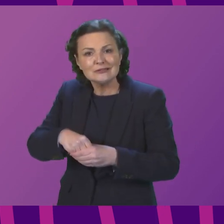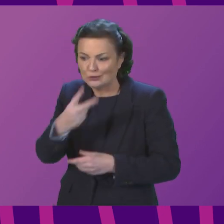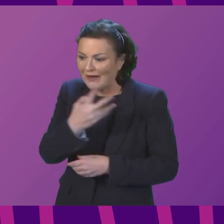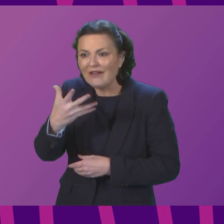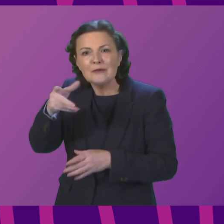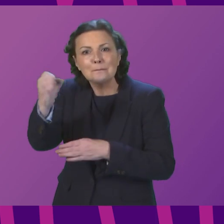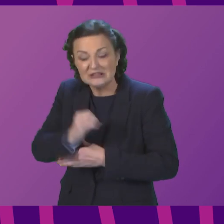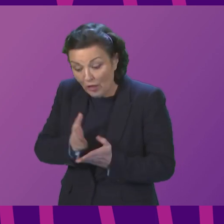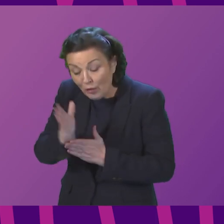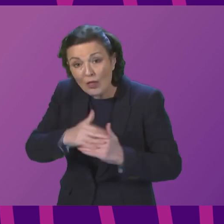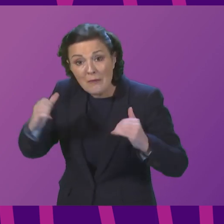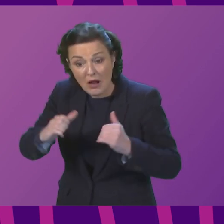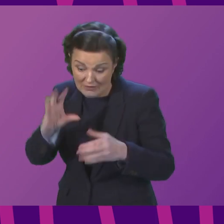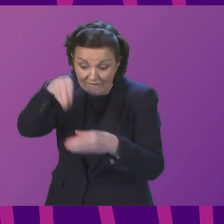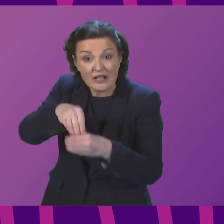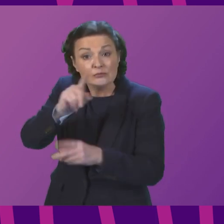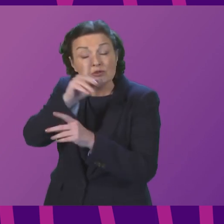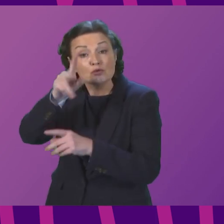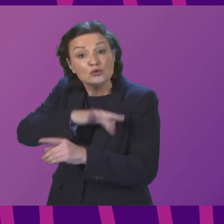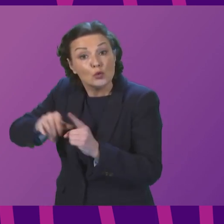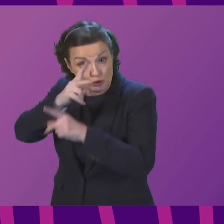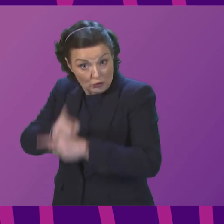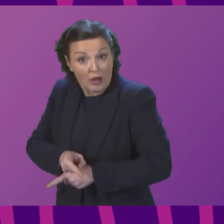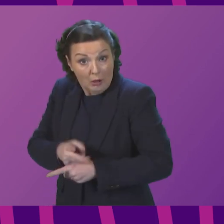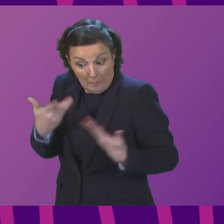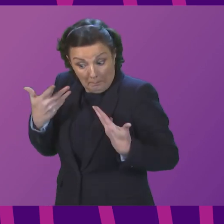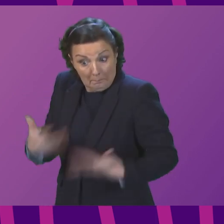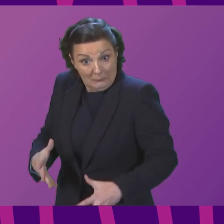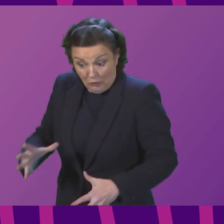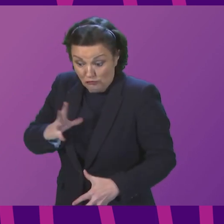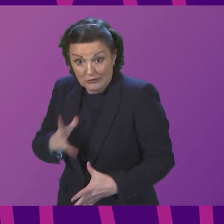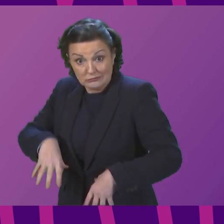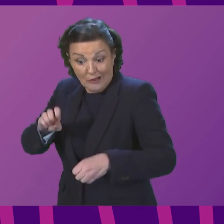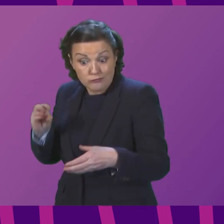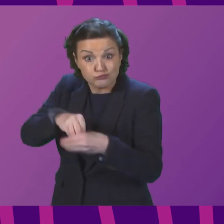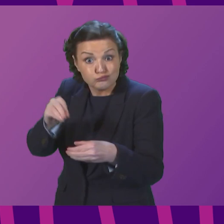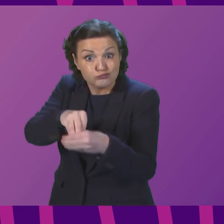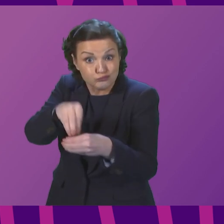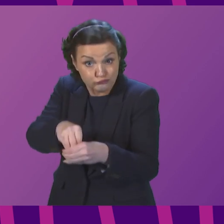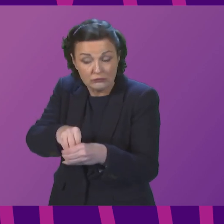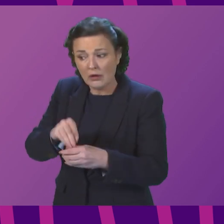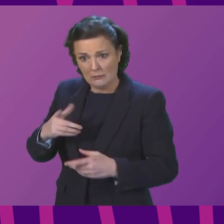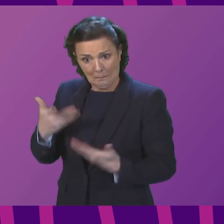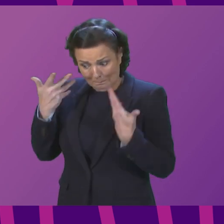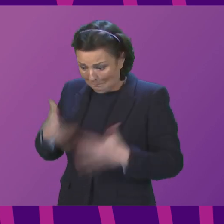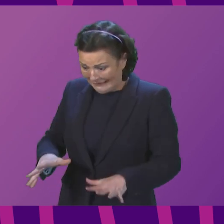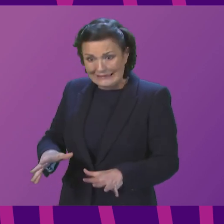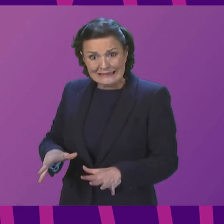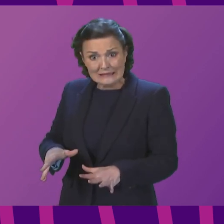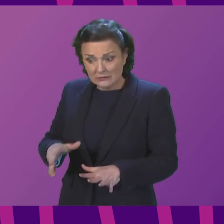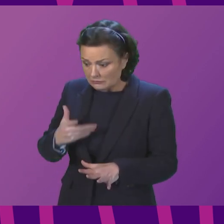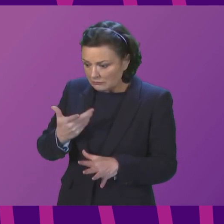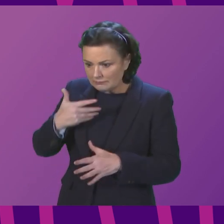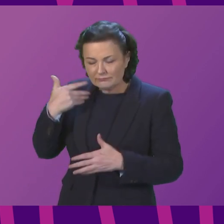the Parliament, and we have started on that journey. We are also taking steps, have taken steps, to